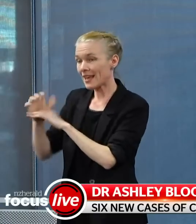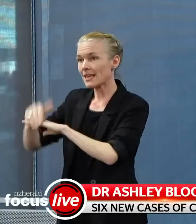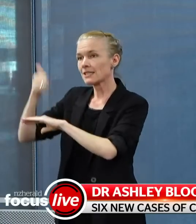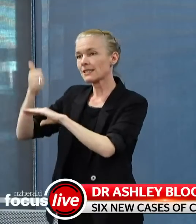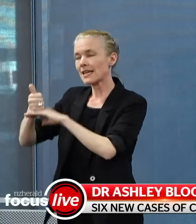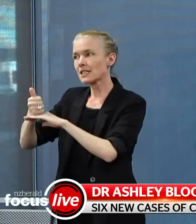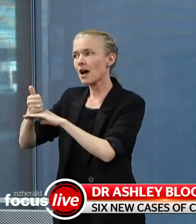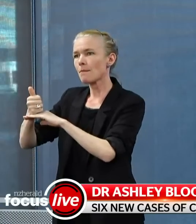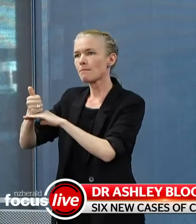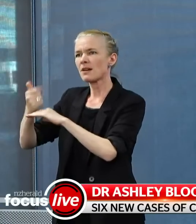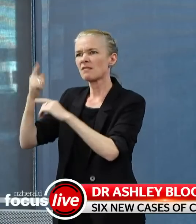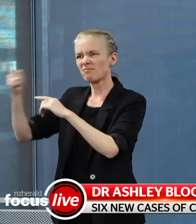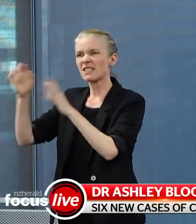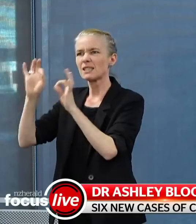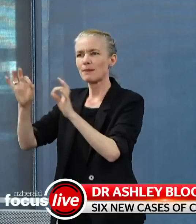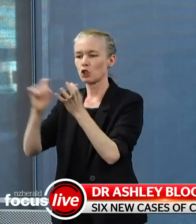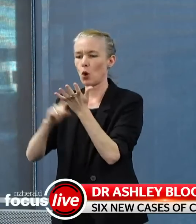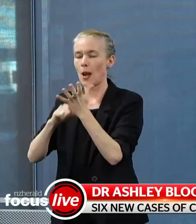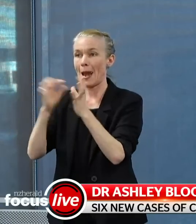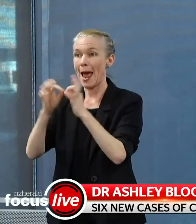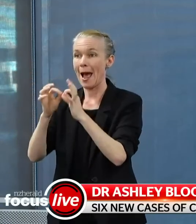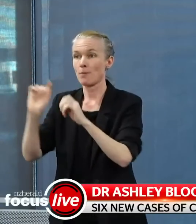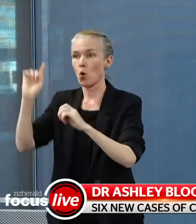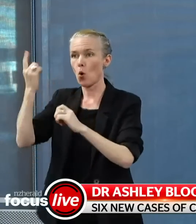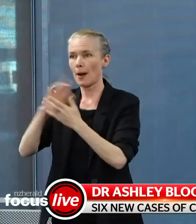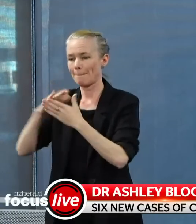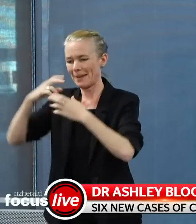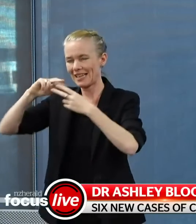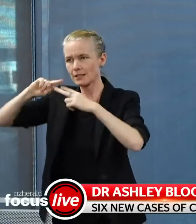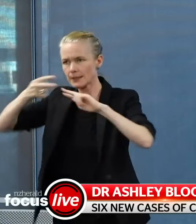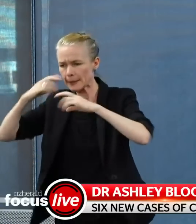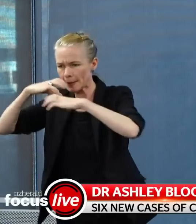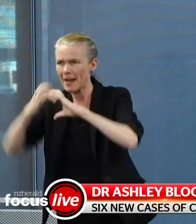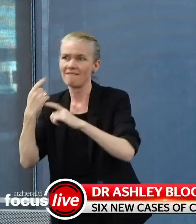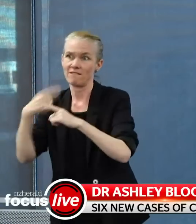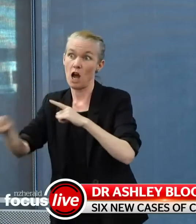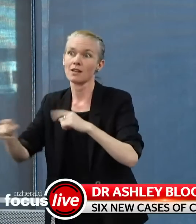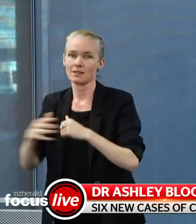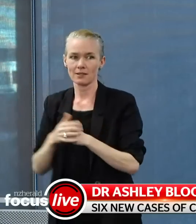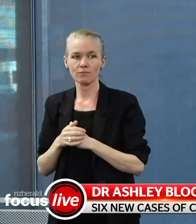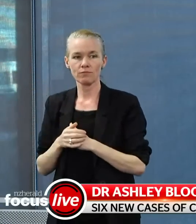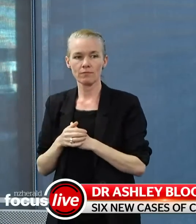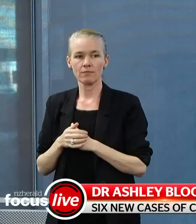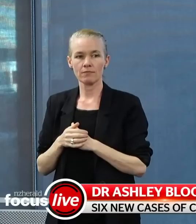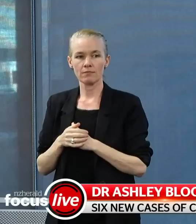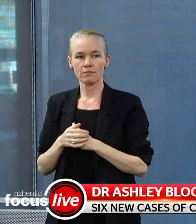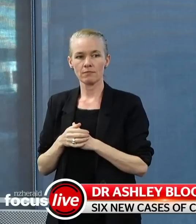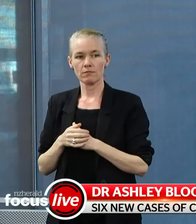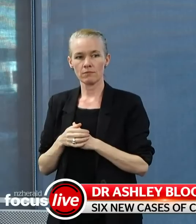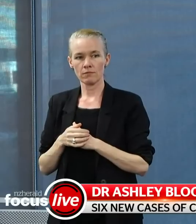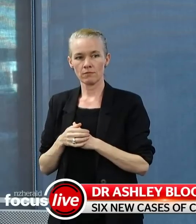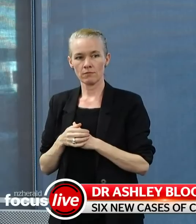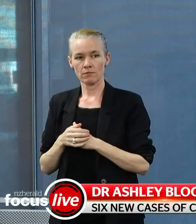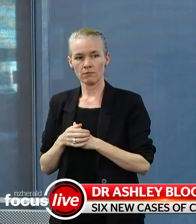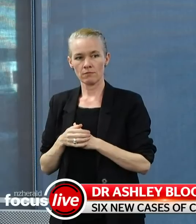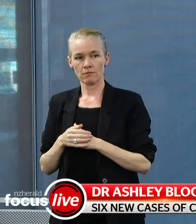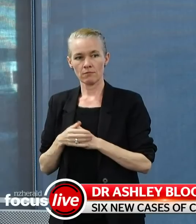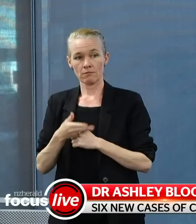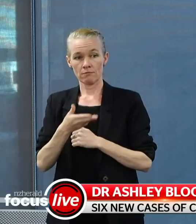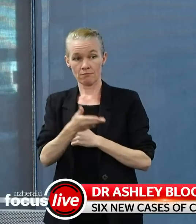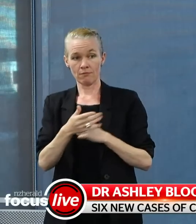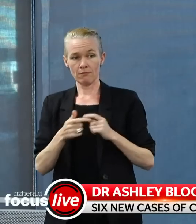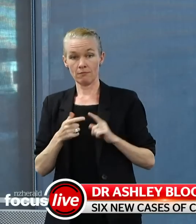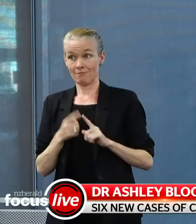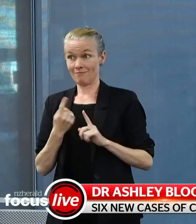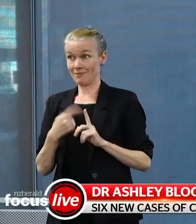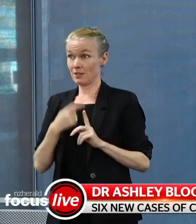that we can turn that around even quicker. The person linked to this new sprite order event, the funeral, were they tested prior to going